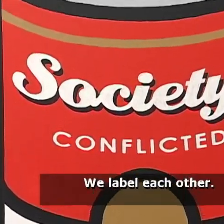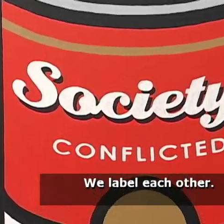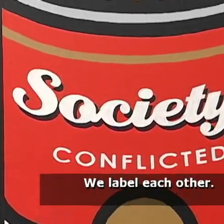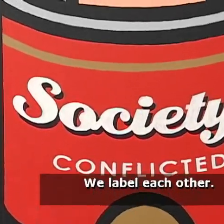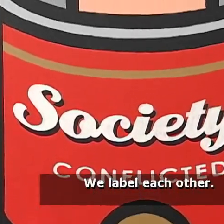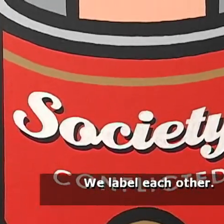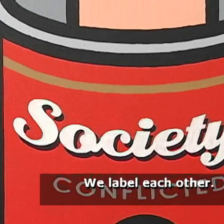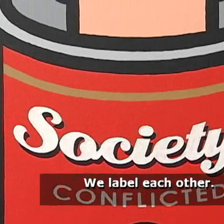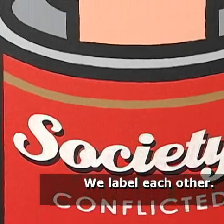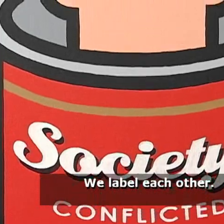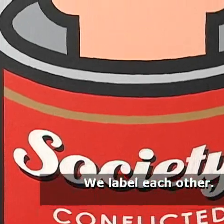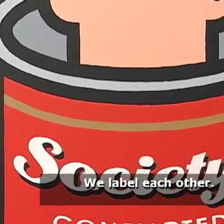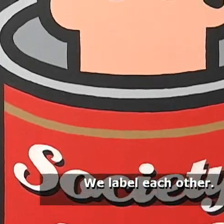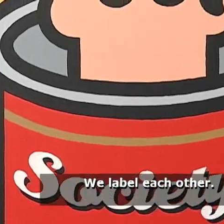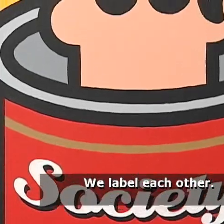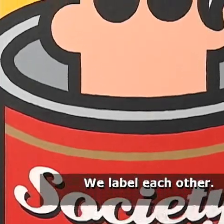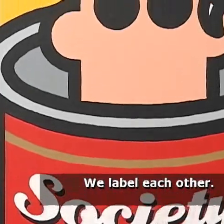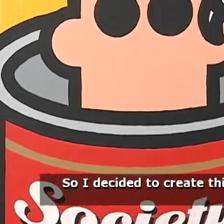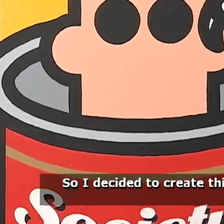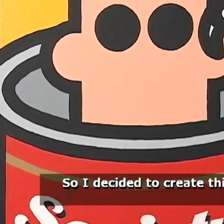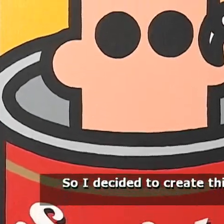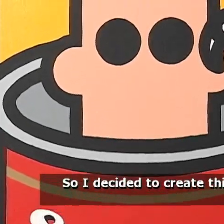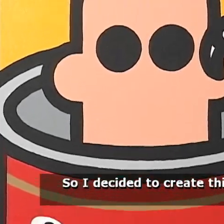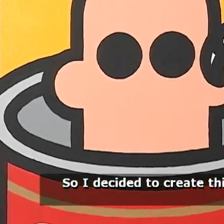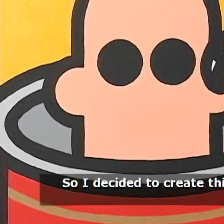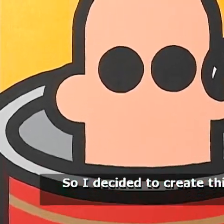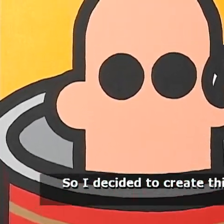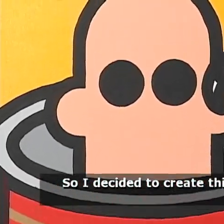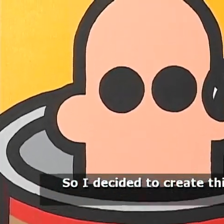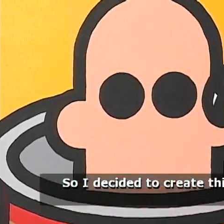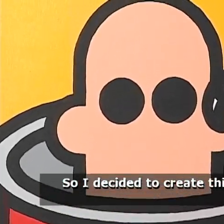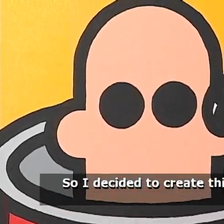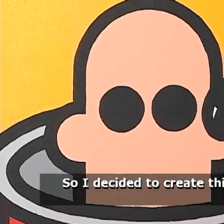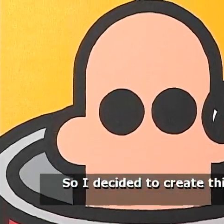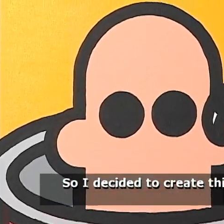We label each other. So I decided to create this.